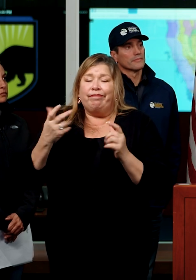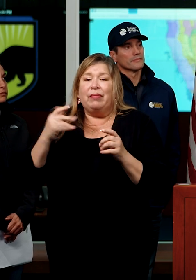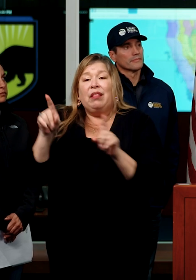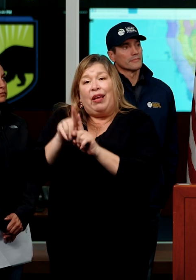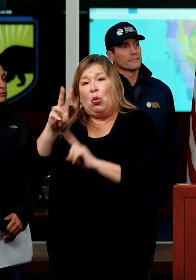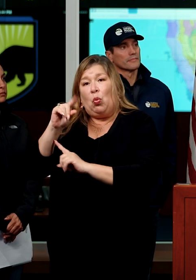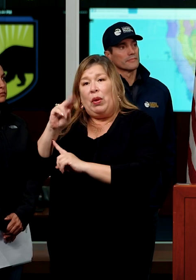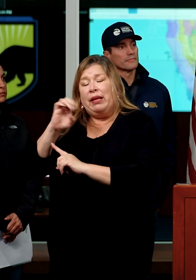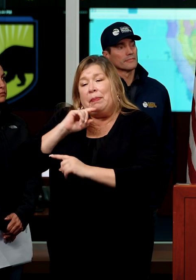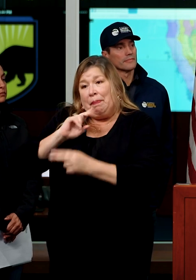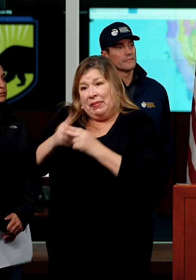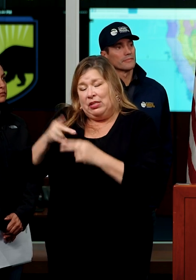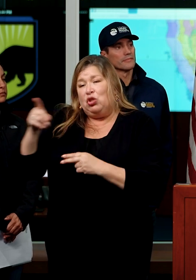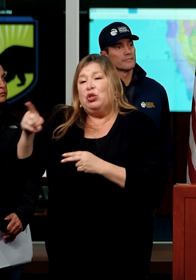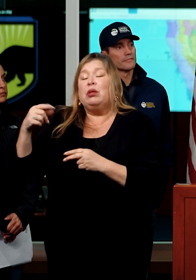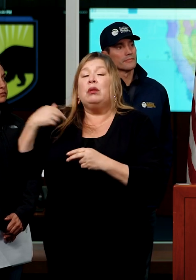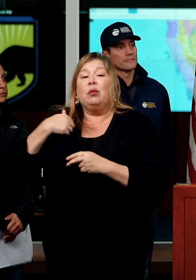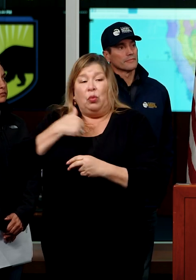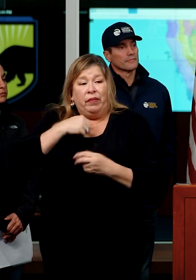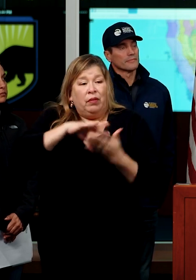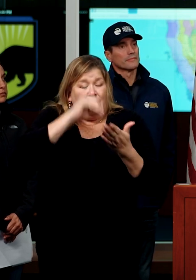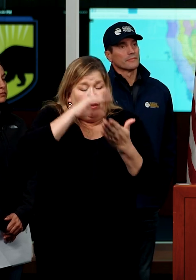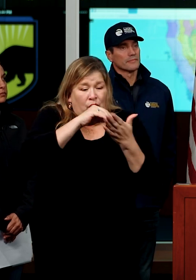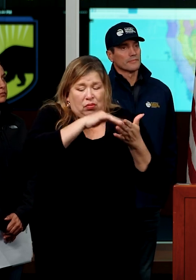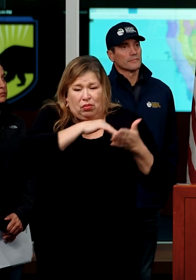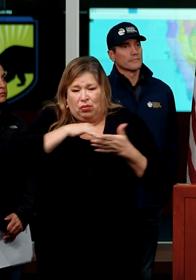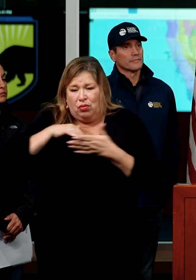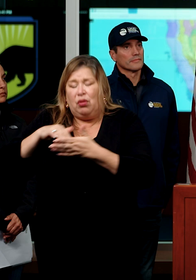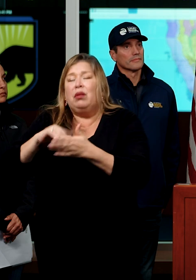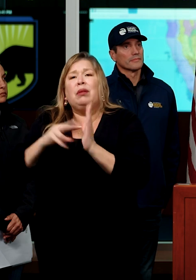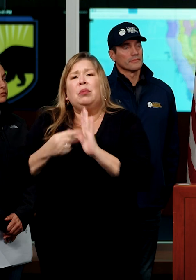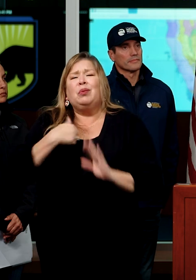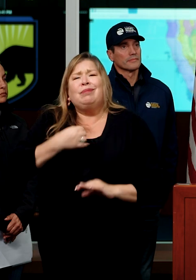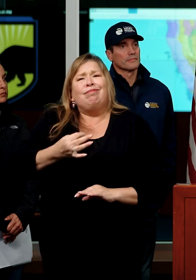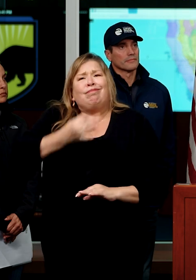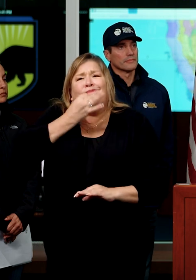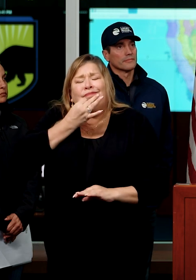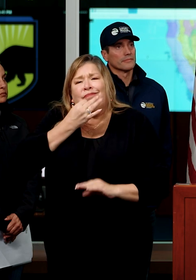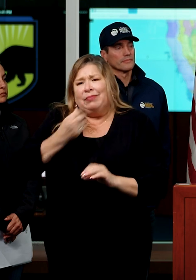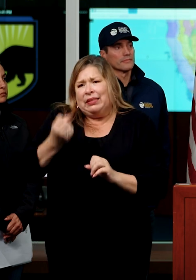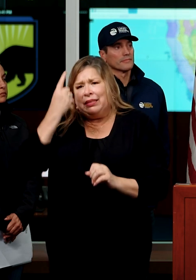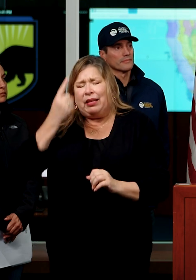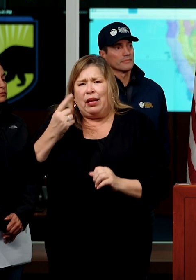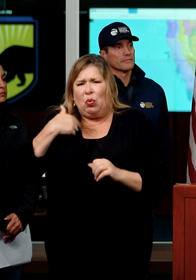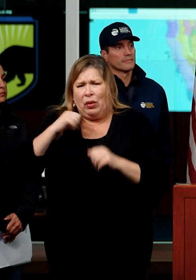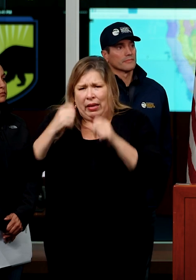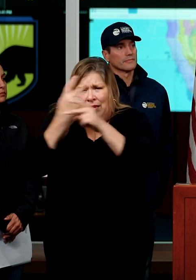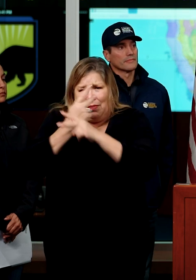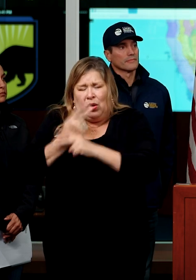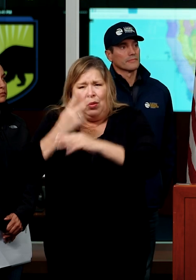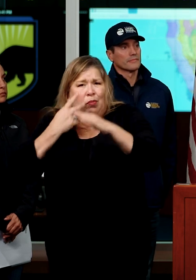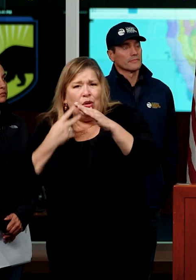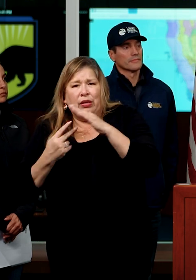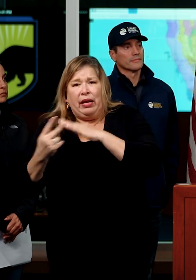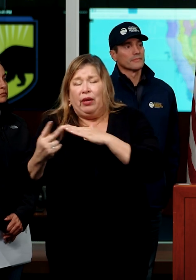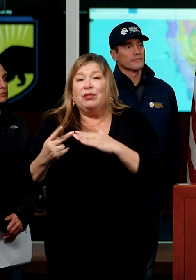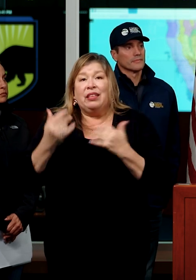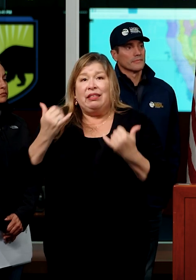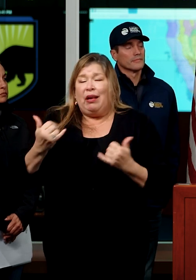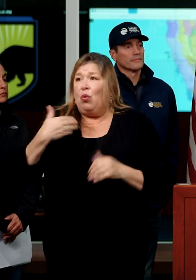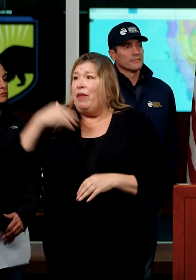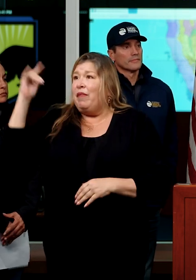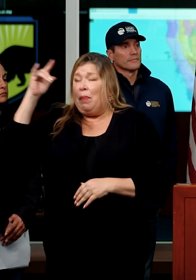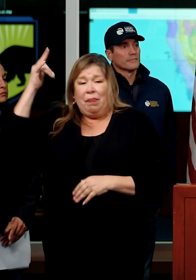uh, a deeper understanding and a sophistication in terms of our data, our modeling and our forecasting. These C-130s that are going in,